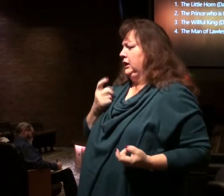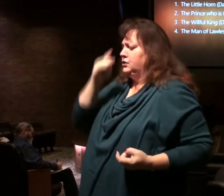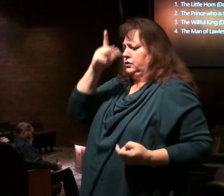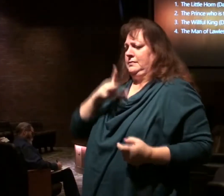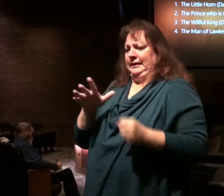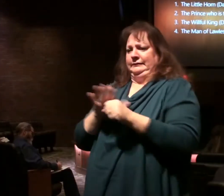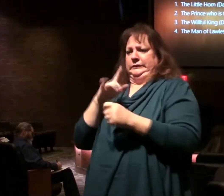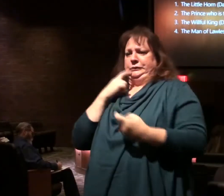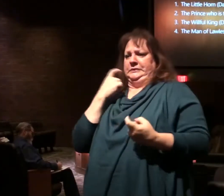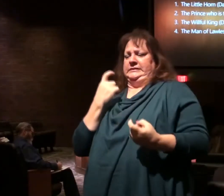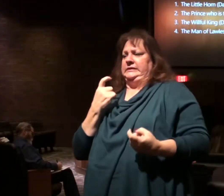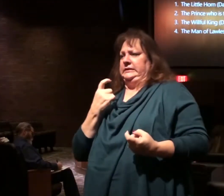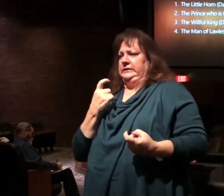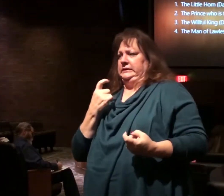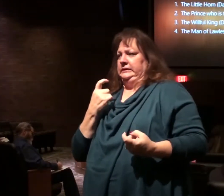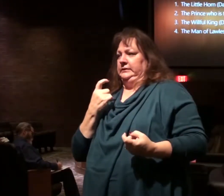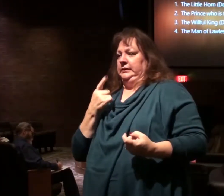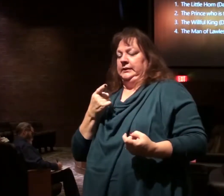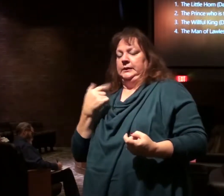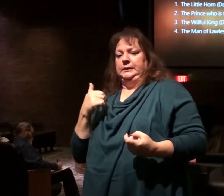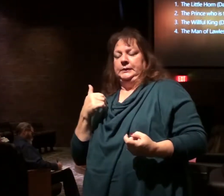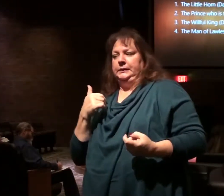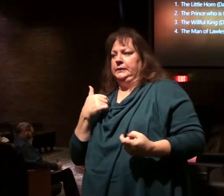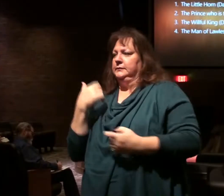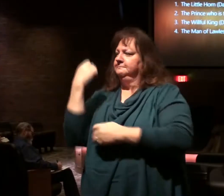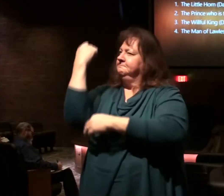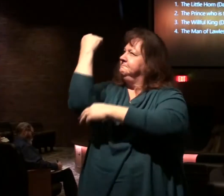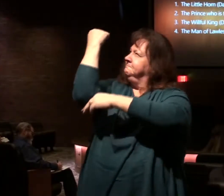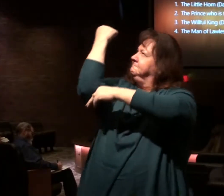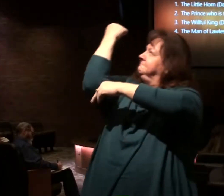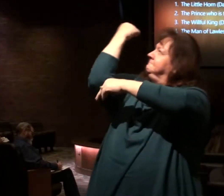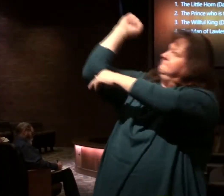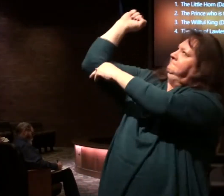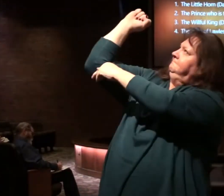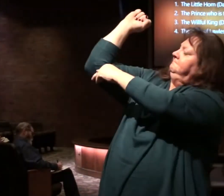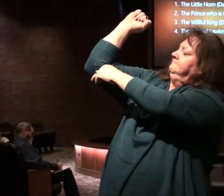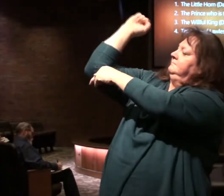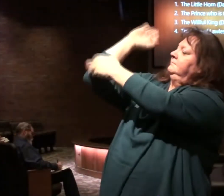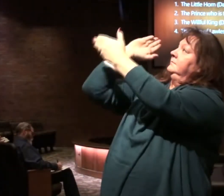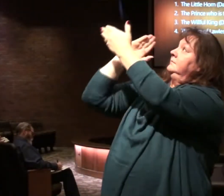by lawlessness. Rebellion against God.